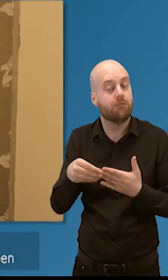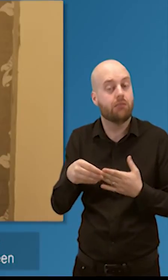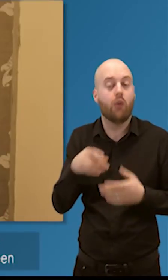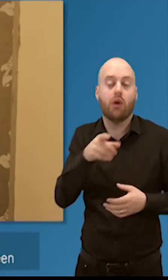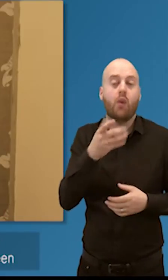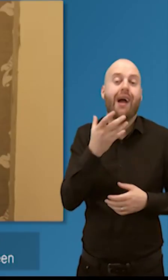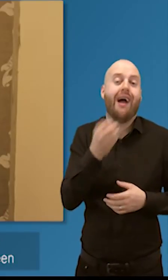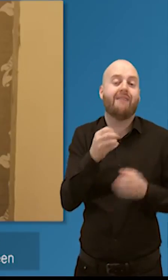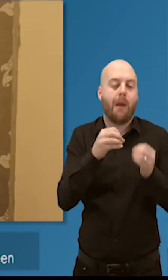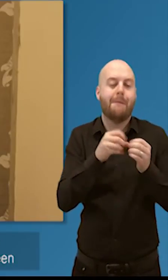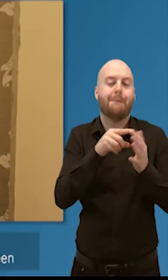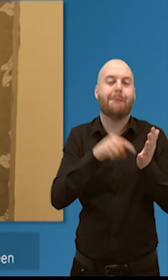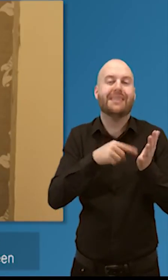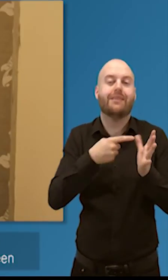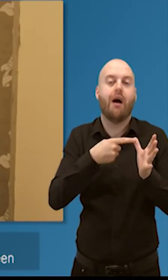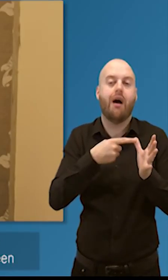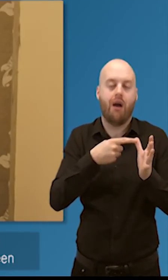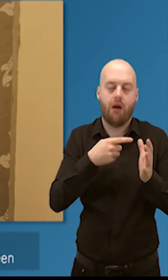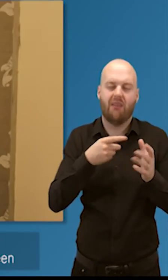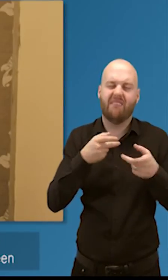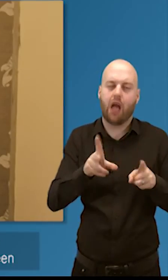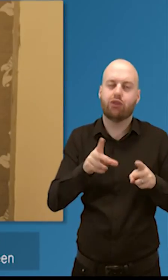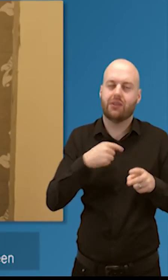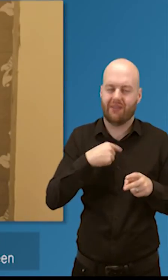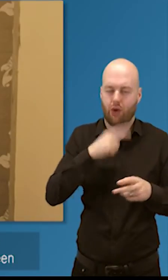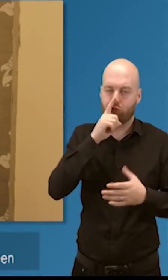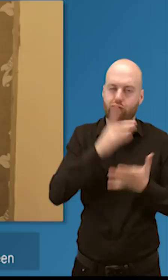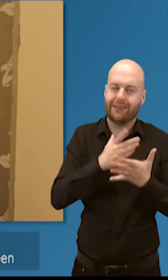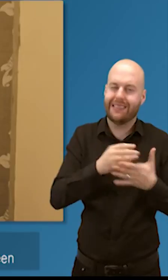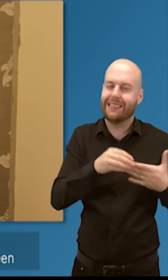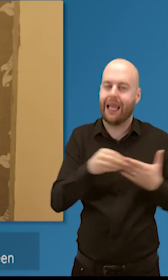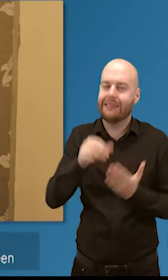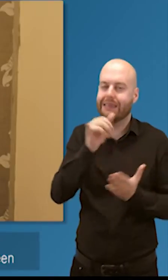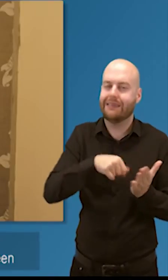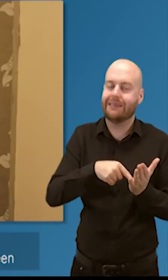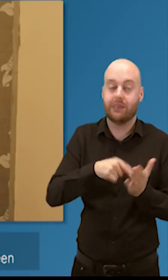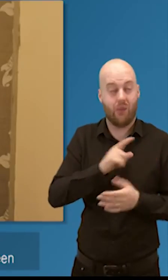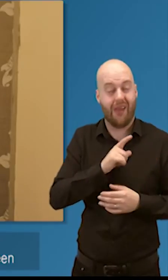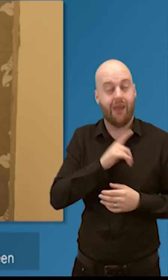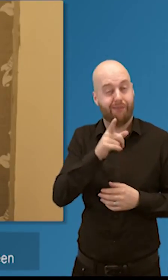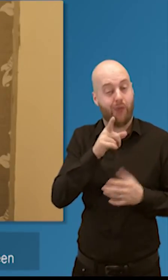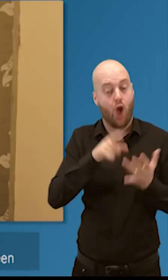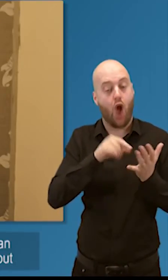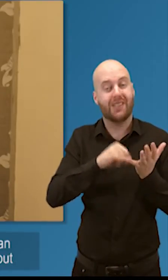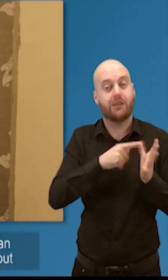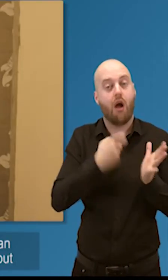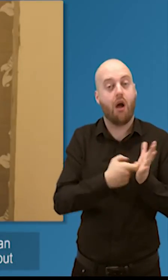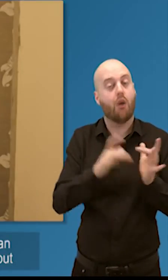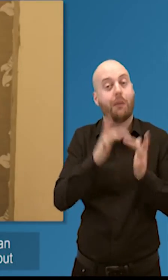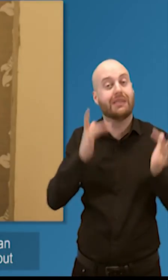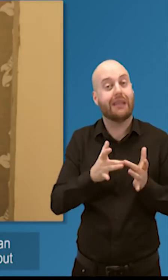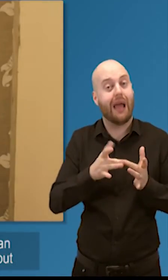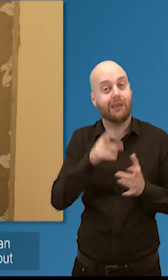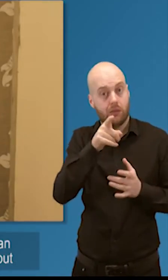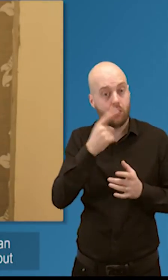ian and and jude and and other colleagues with with within our engagement and communications area have been working